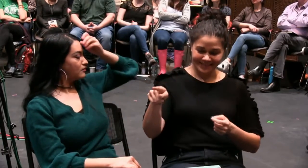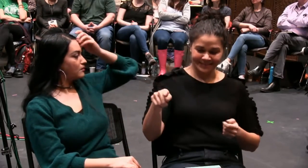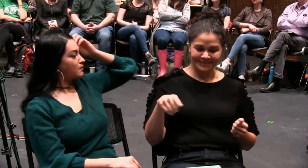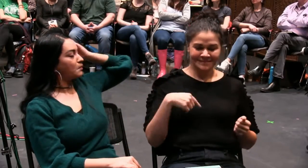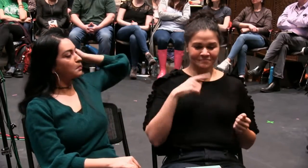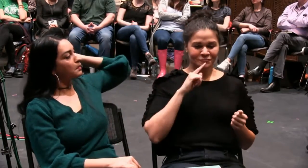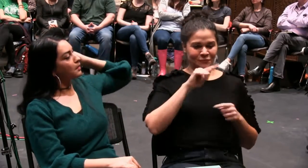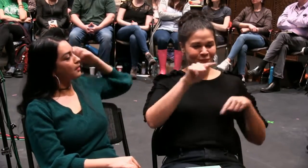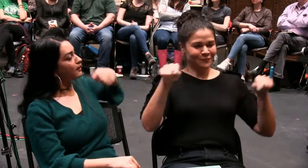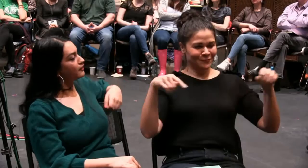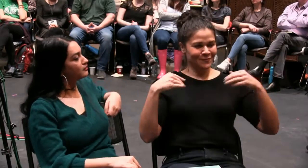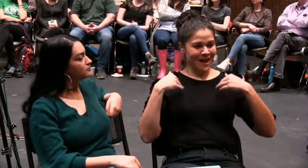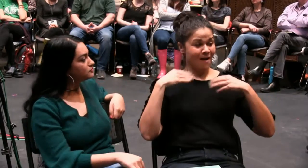That's a great example.